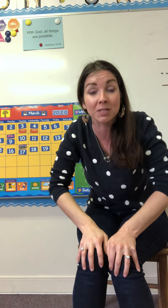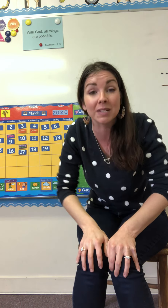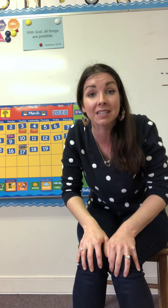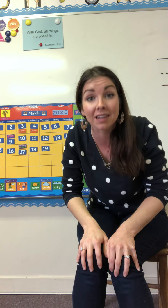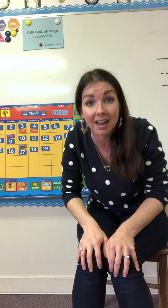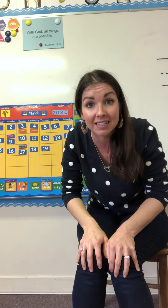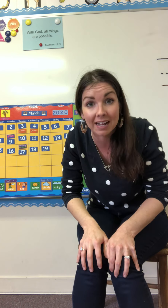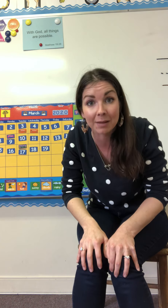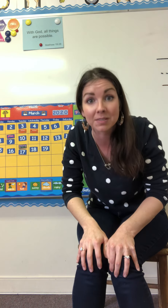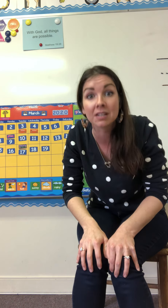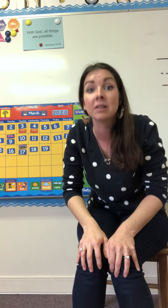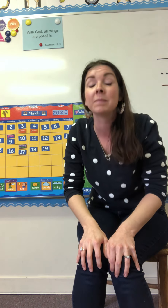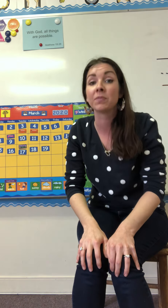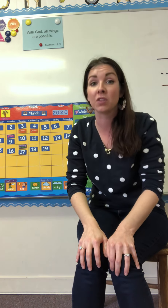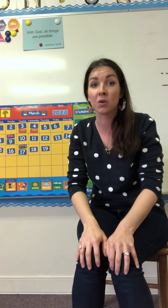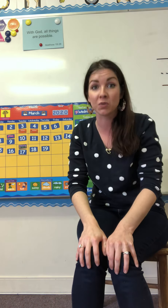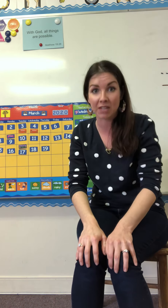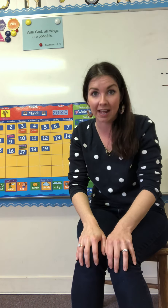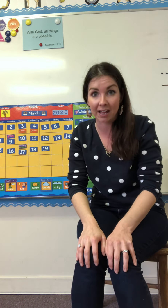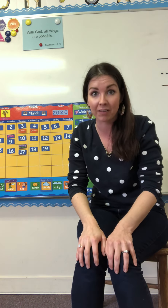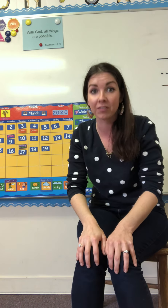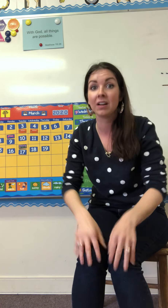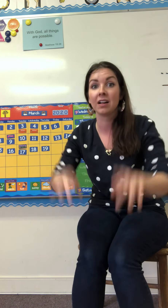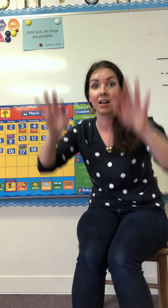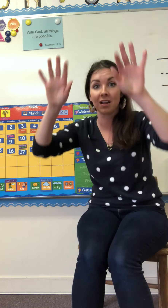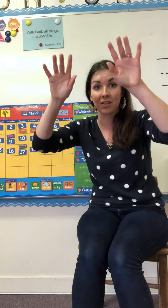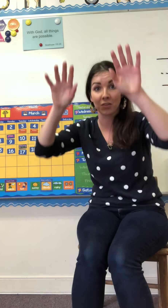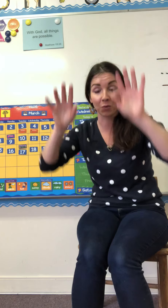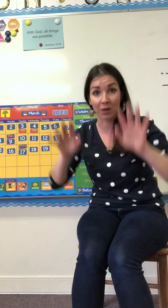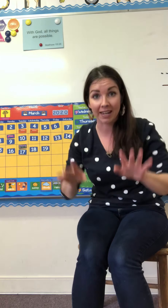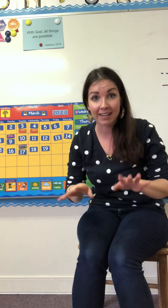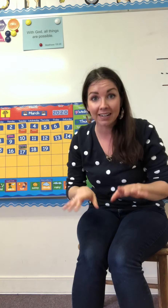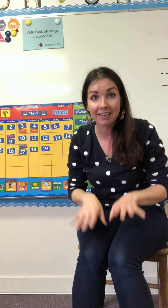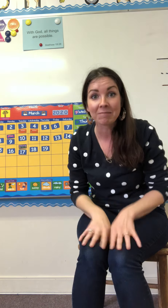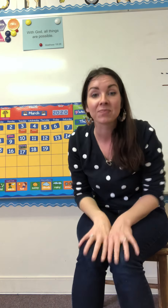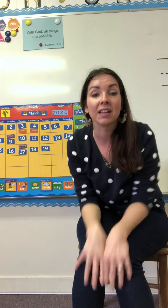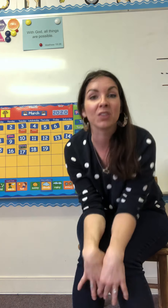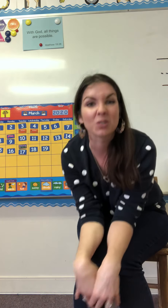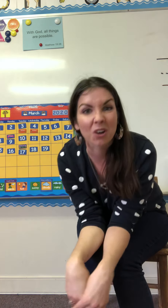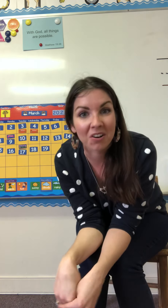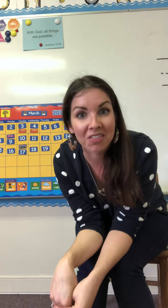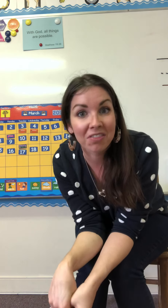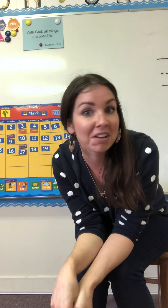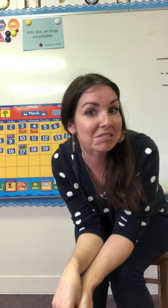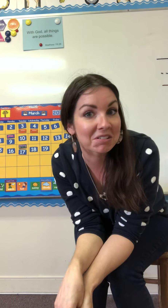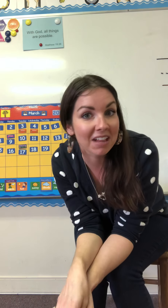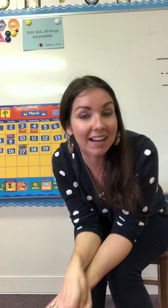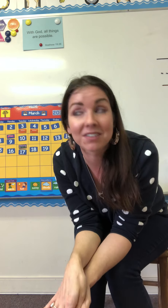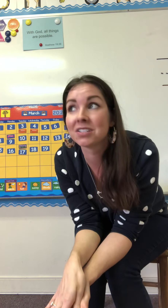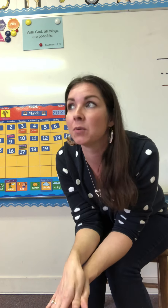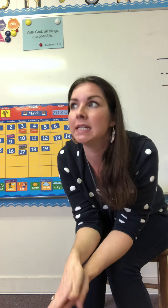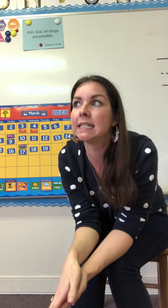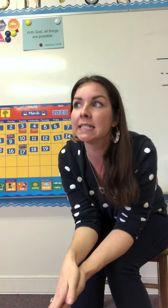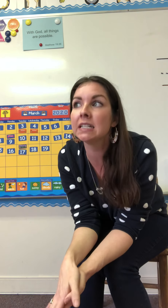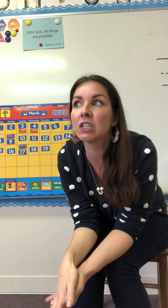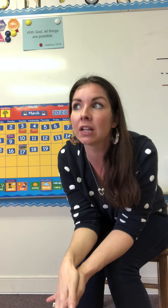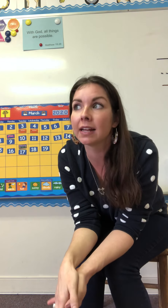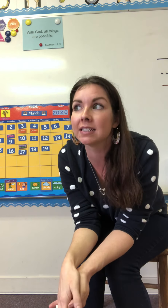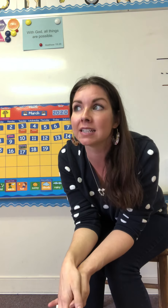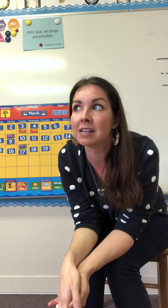because a lot of times those have the rain and those are our thunder clouds so it doesn't look like it's gonna